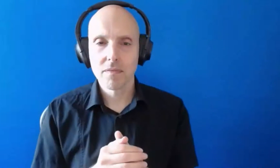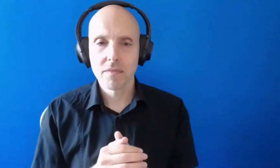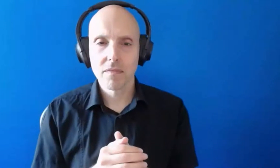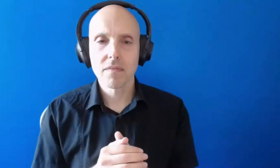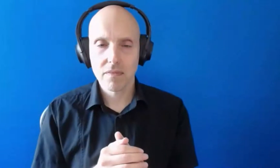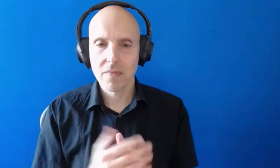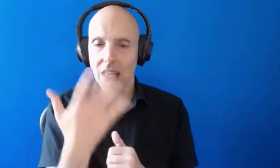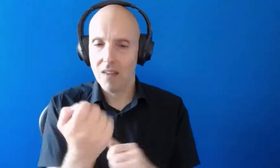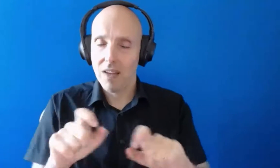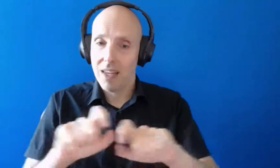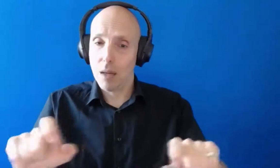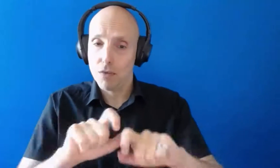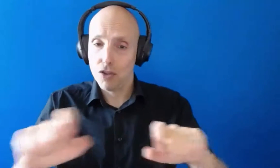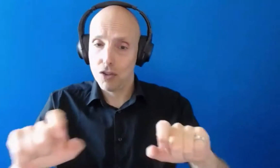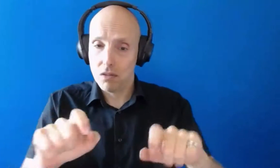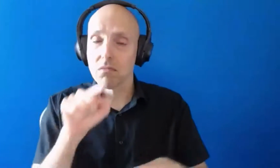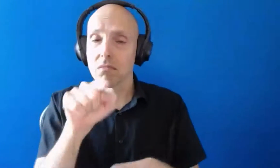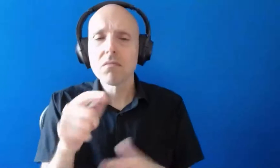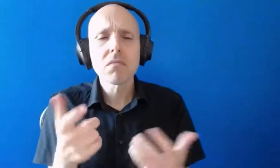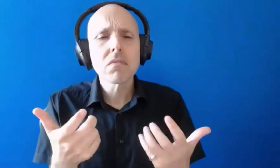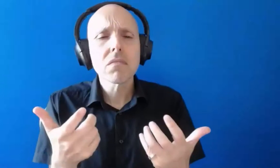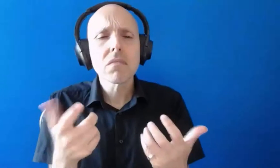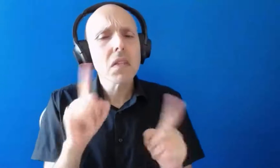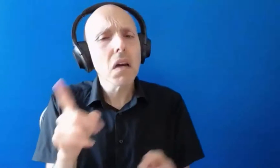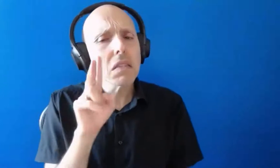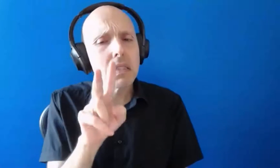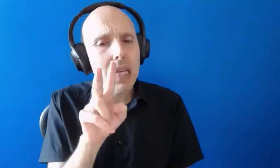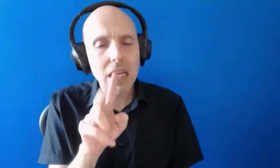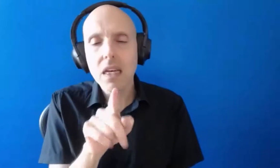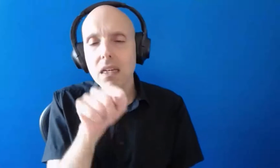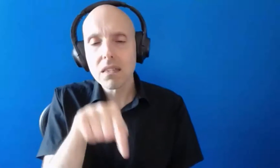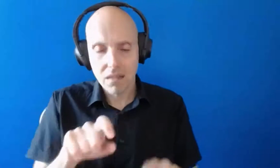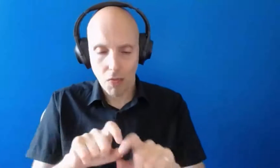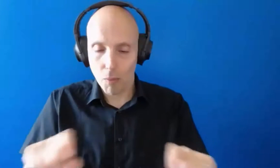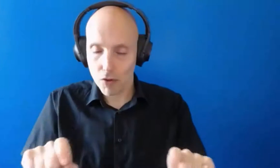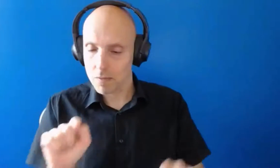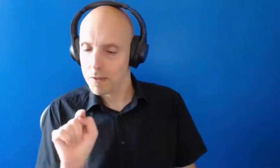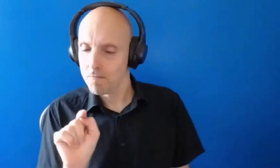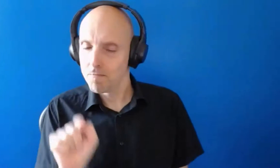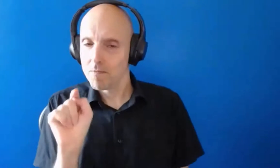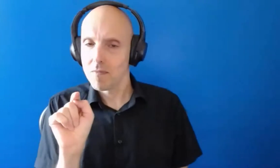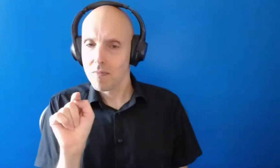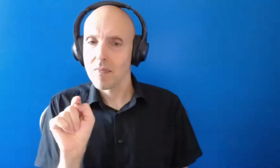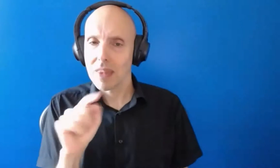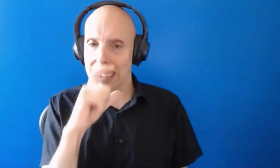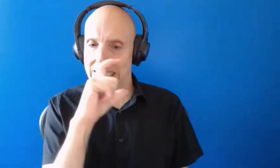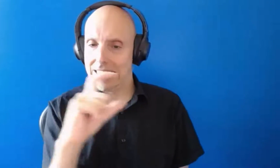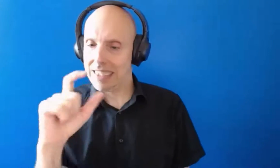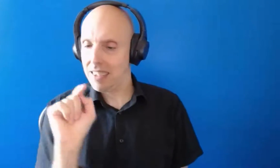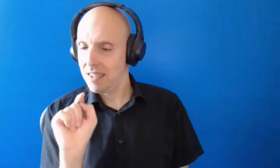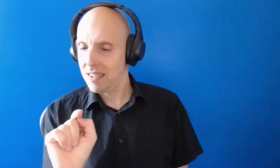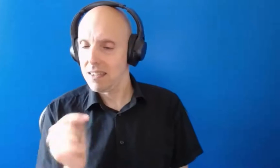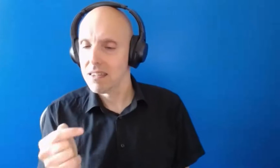captions available if you cannot see them you need to switch them on by clicking the CC button